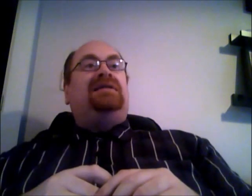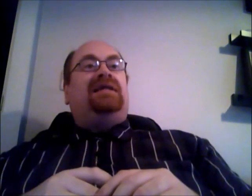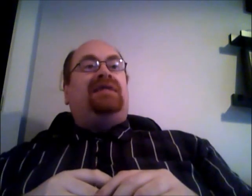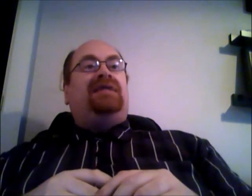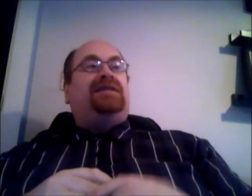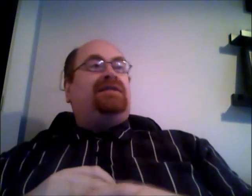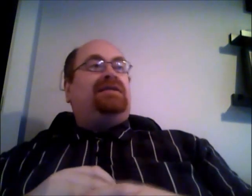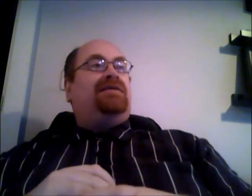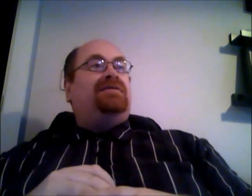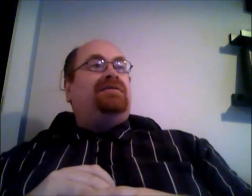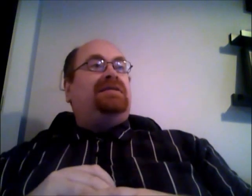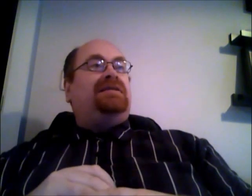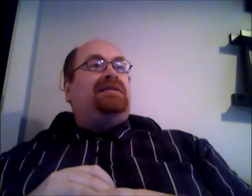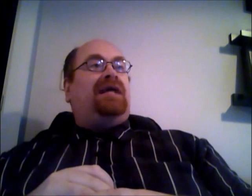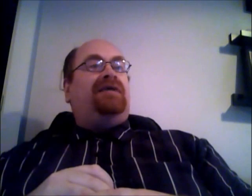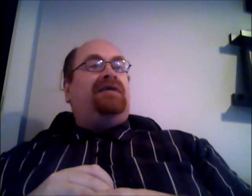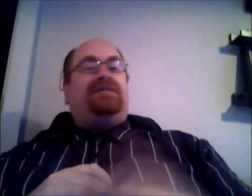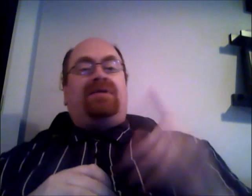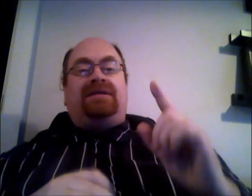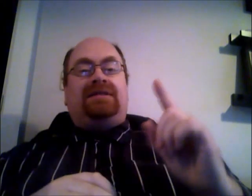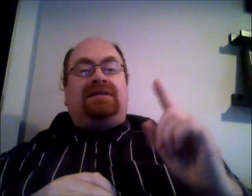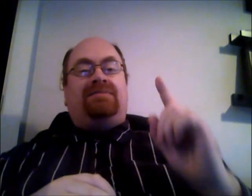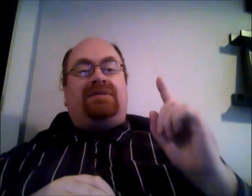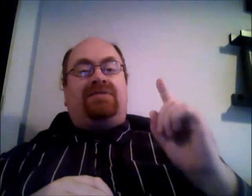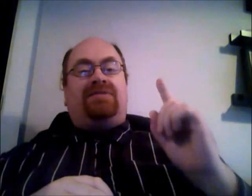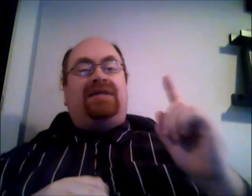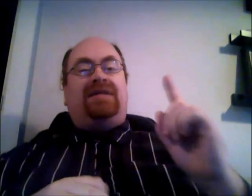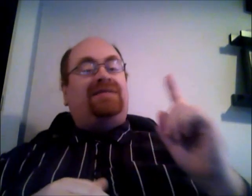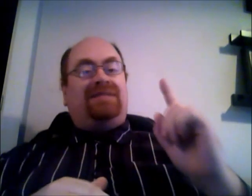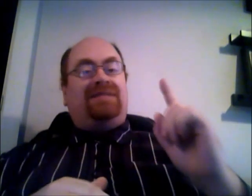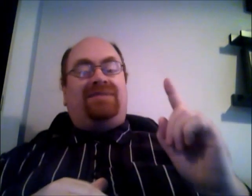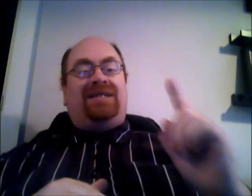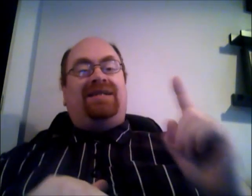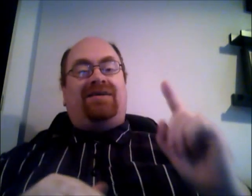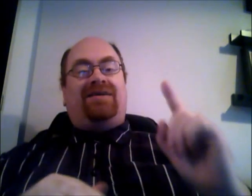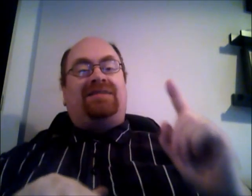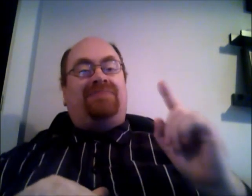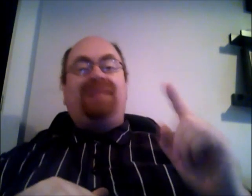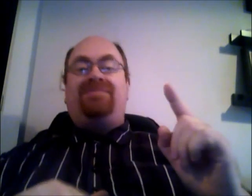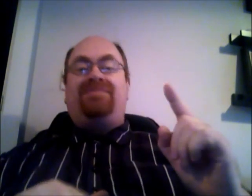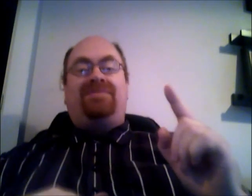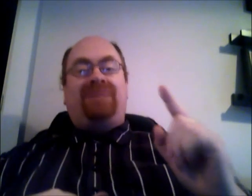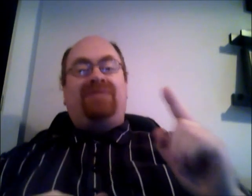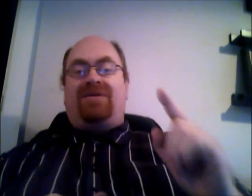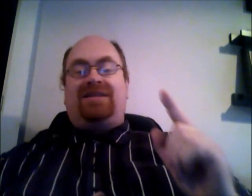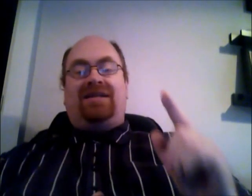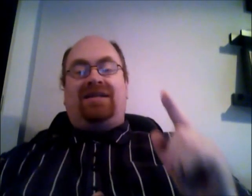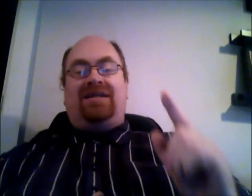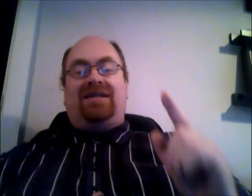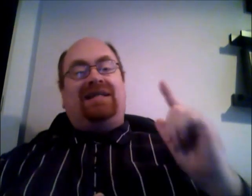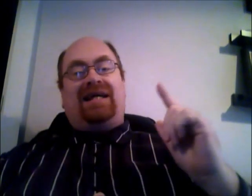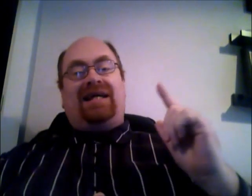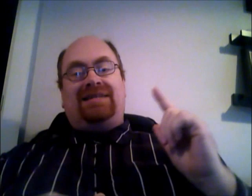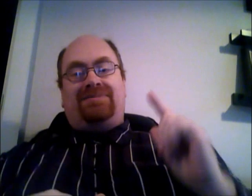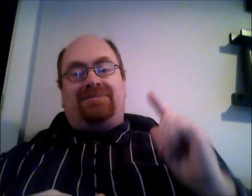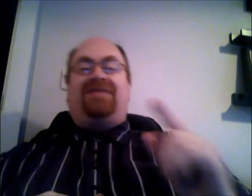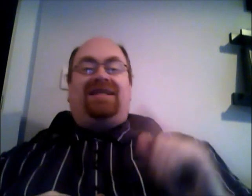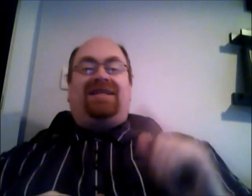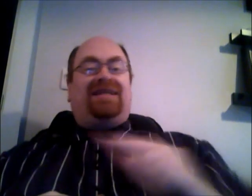irish oh the irish water system was run down deliberately in order to bring bring water charges and to privatize irish